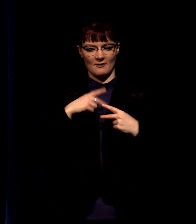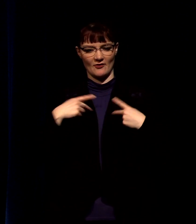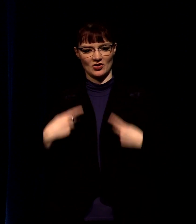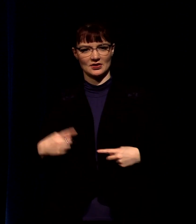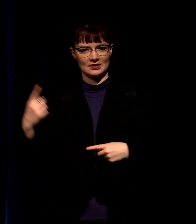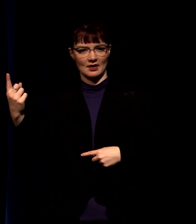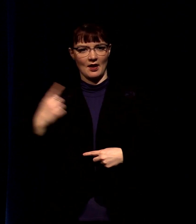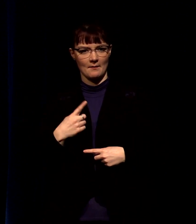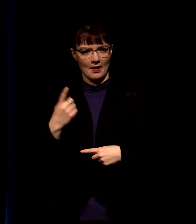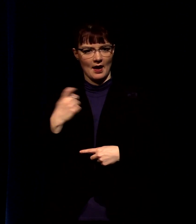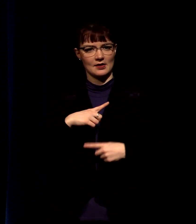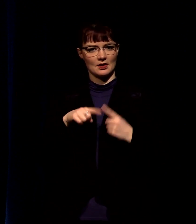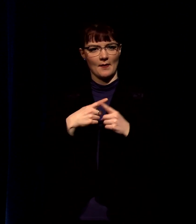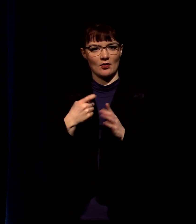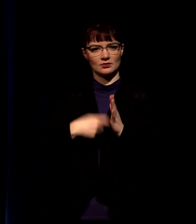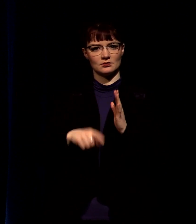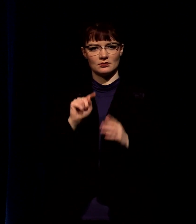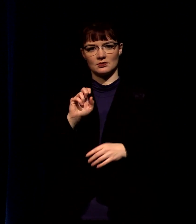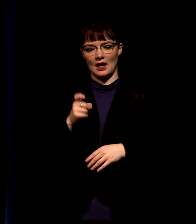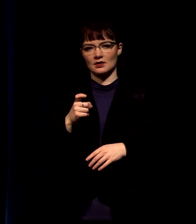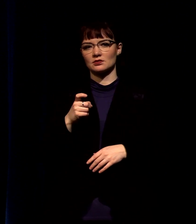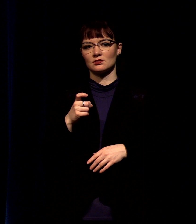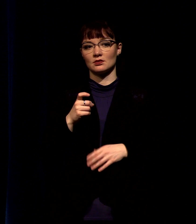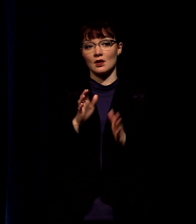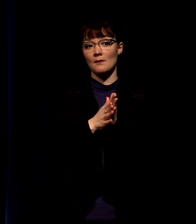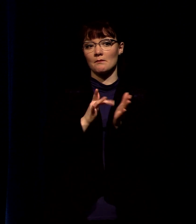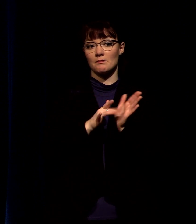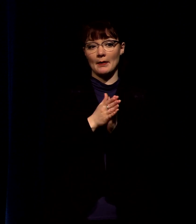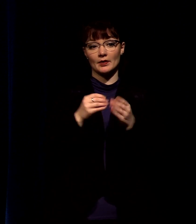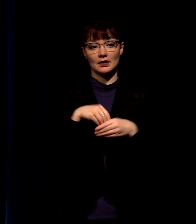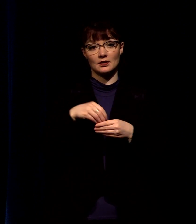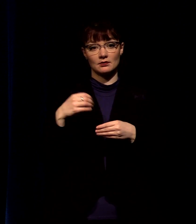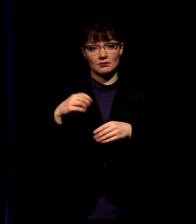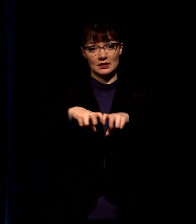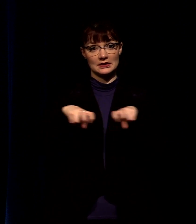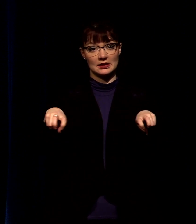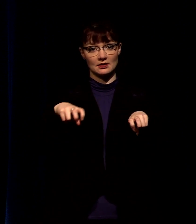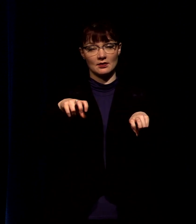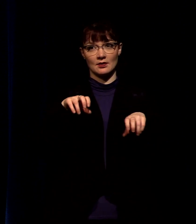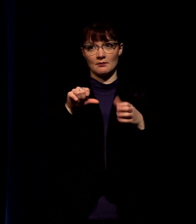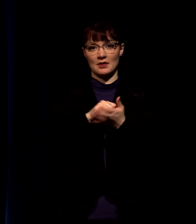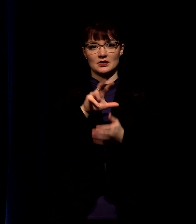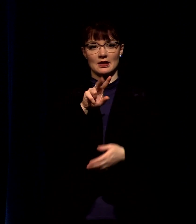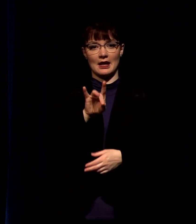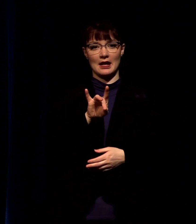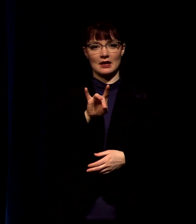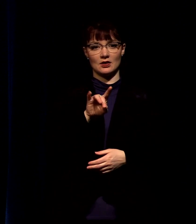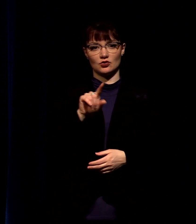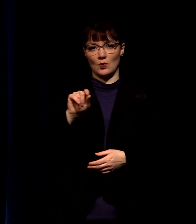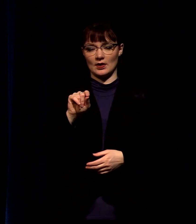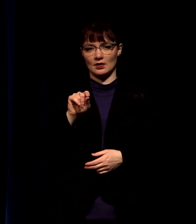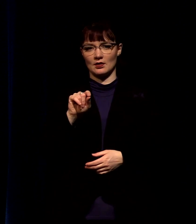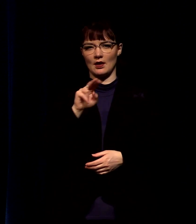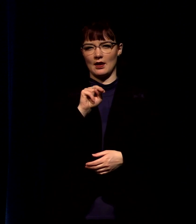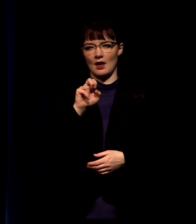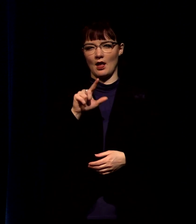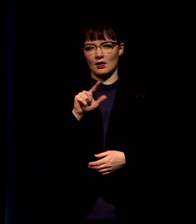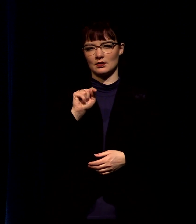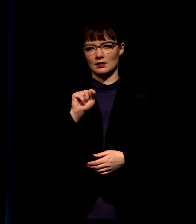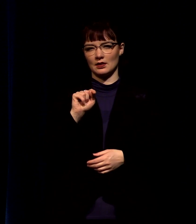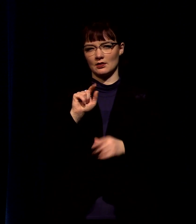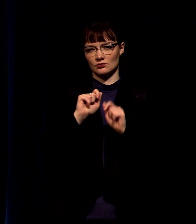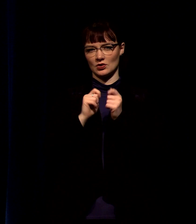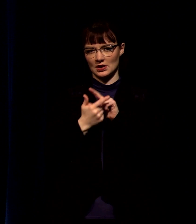if you want to read along in your pew bible there in front of you this is found on page 820 i'll be reading from the new living translation